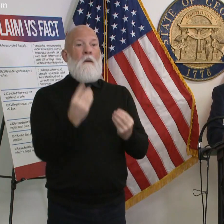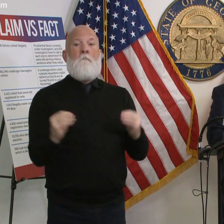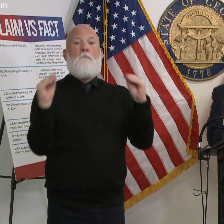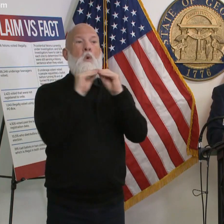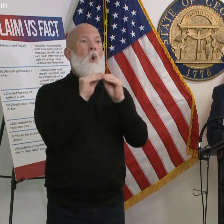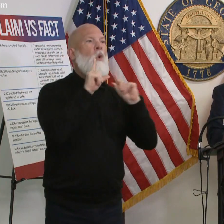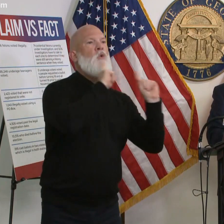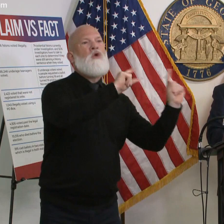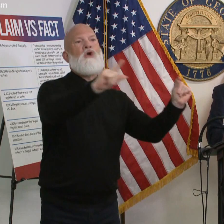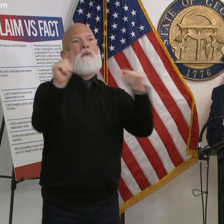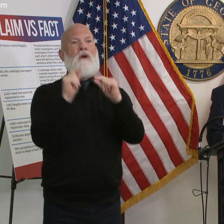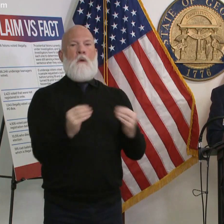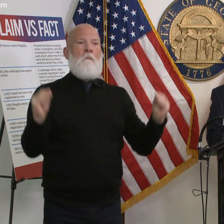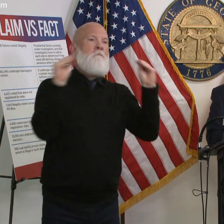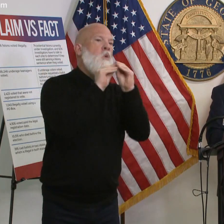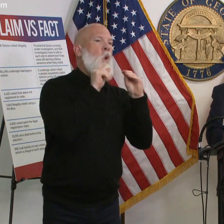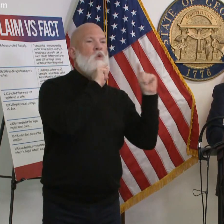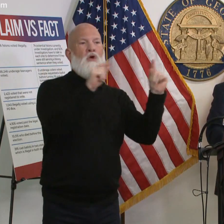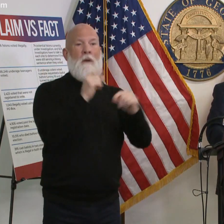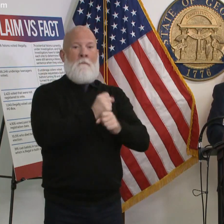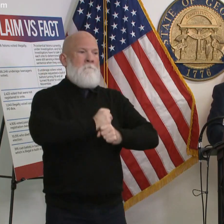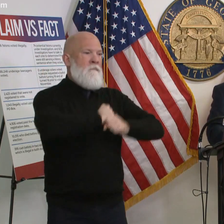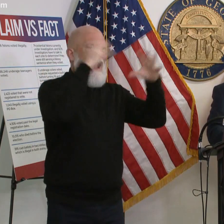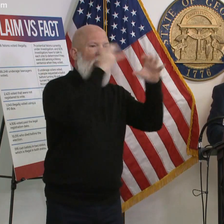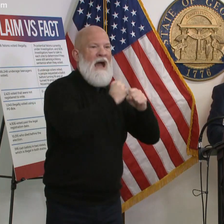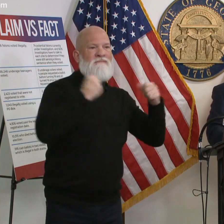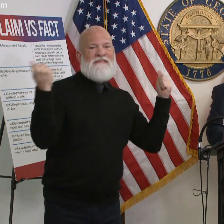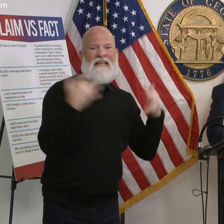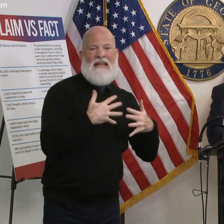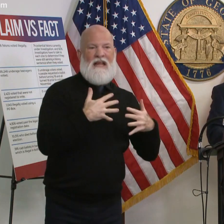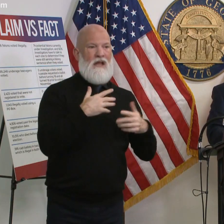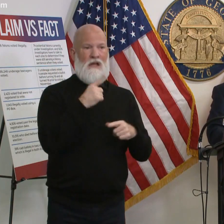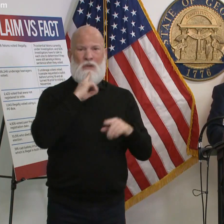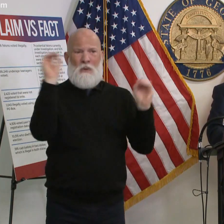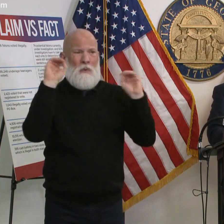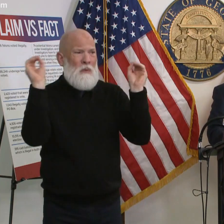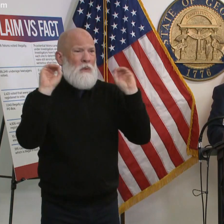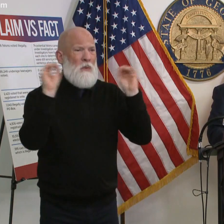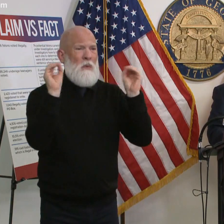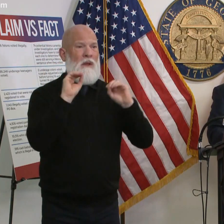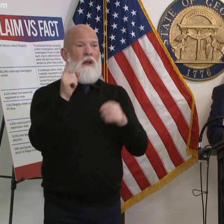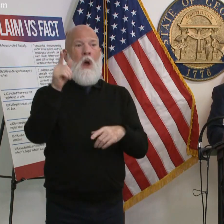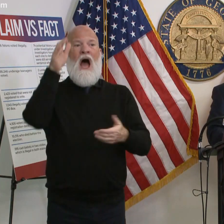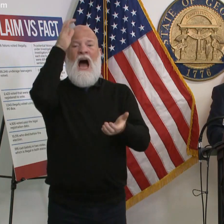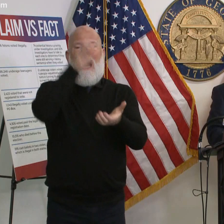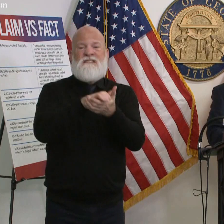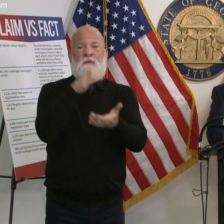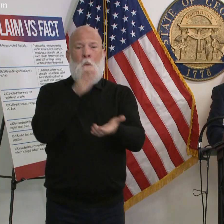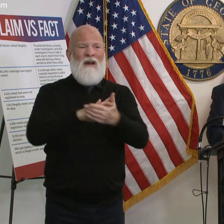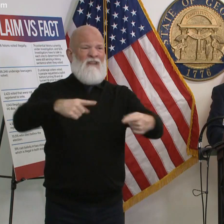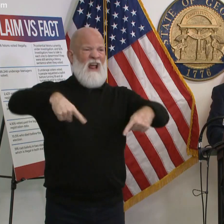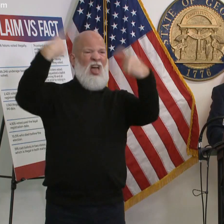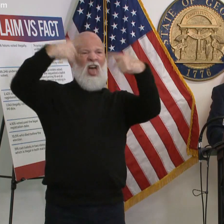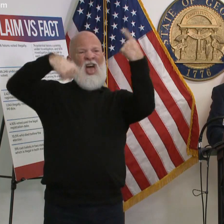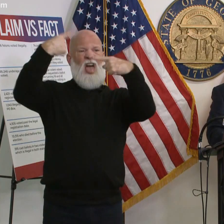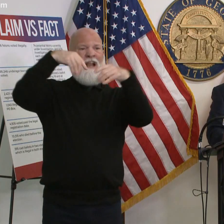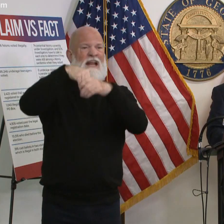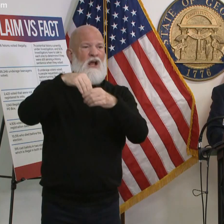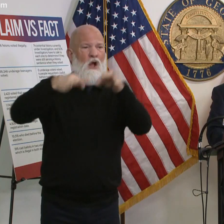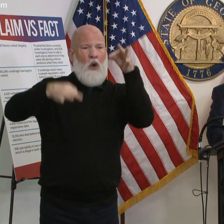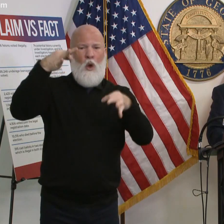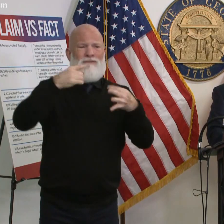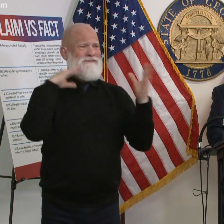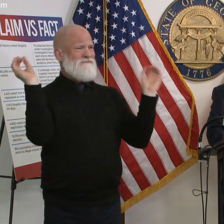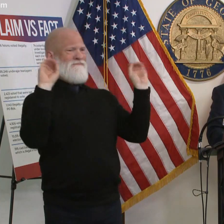a bomb scare that was actually a domestic incident you know so everybody's kind of on edge for some of these things but in general it's been